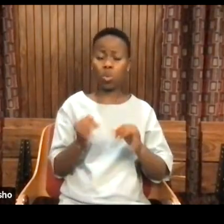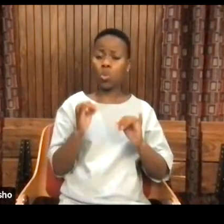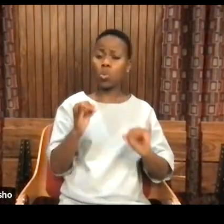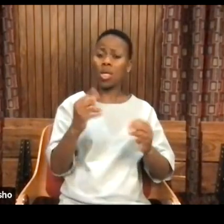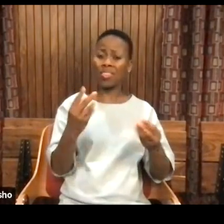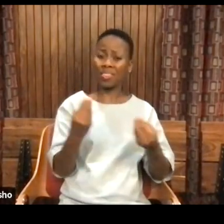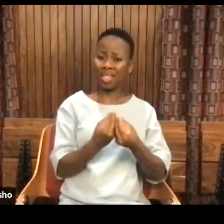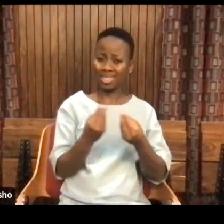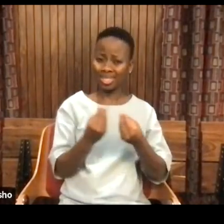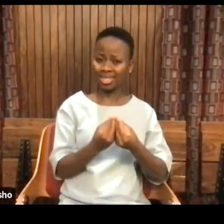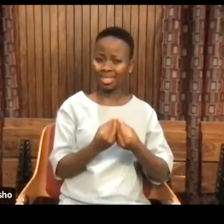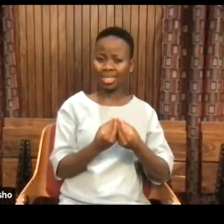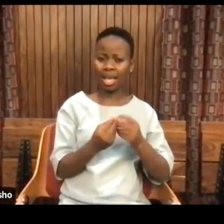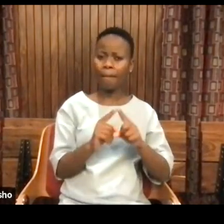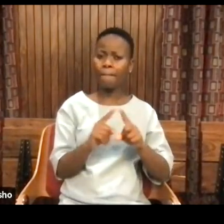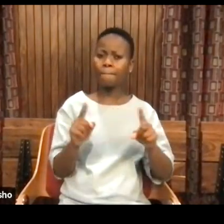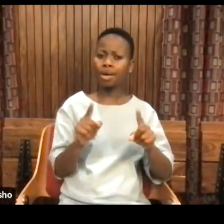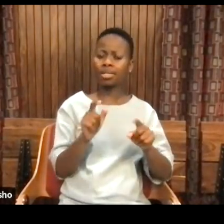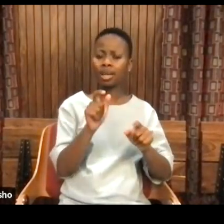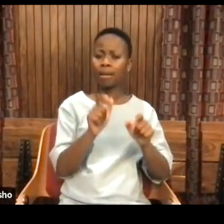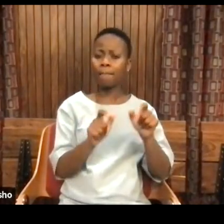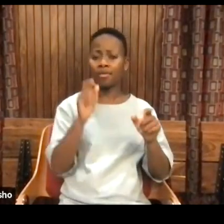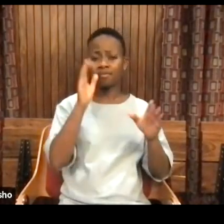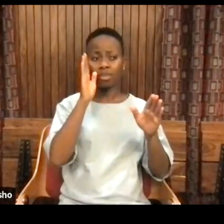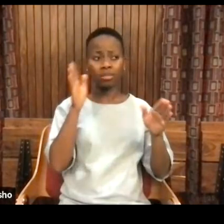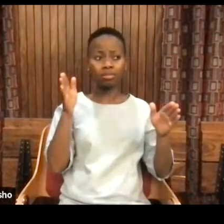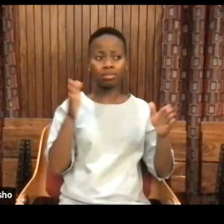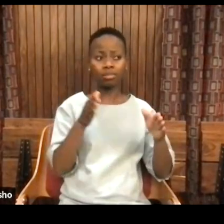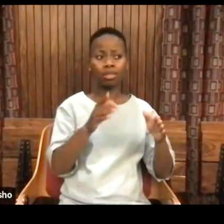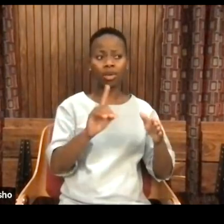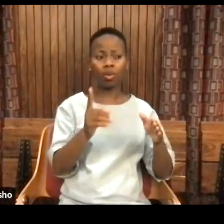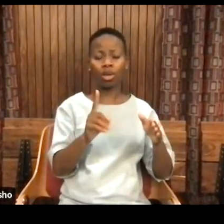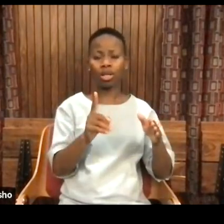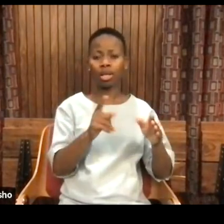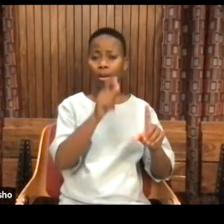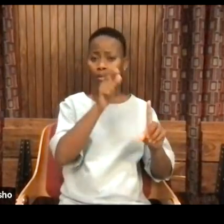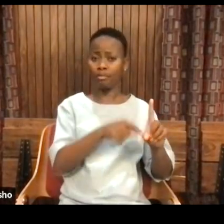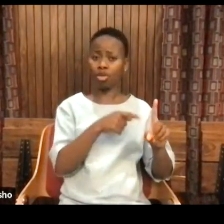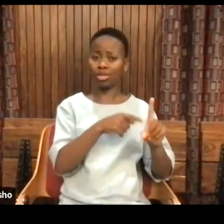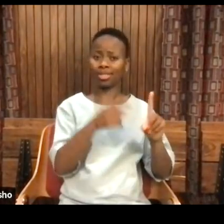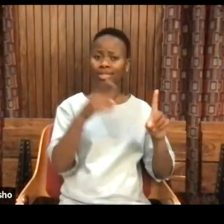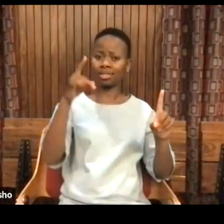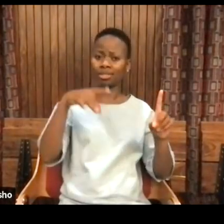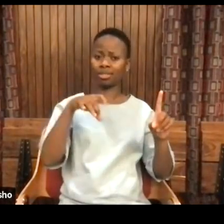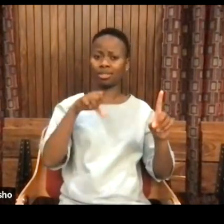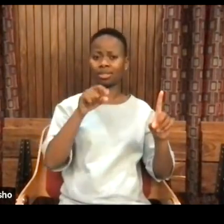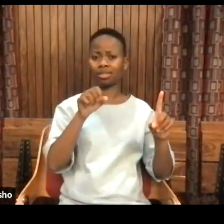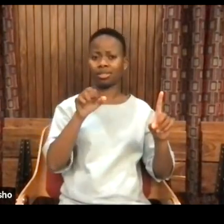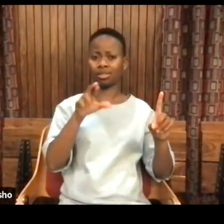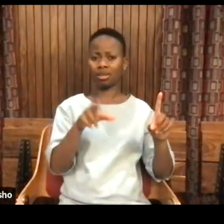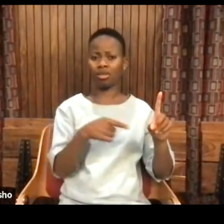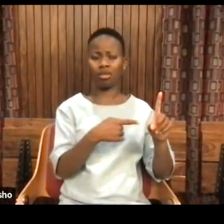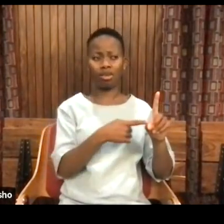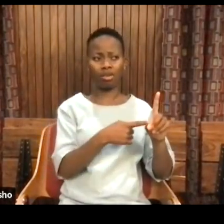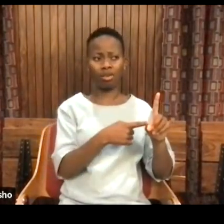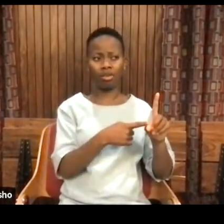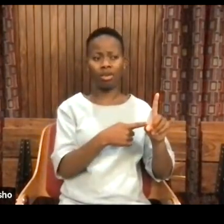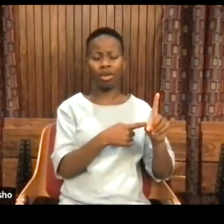But if we're going to focus on the question of the issue of a person being a star, we move into resentment